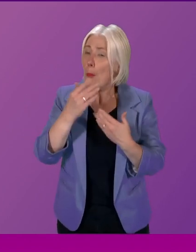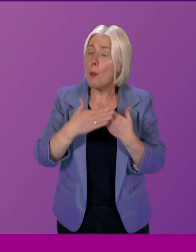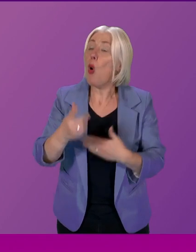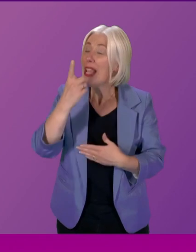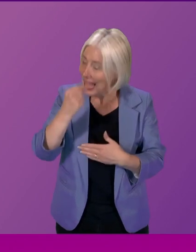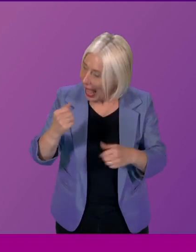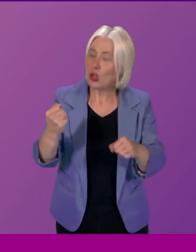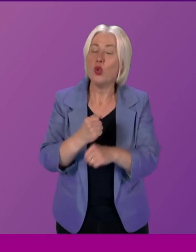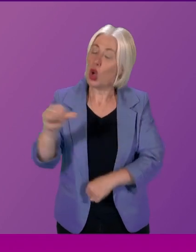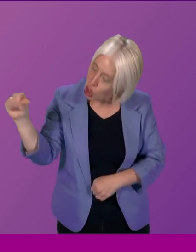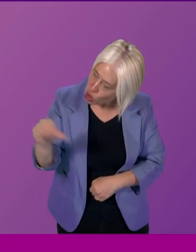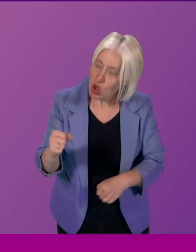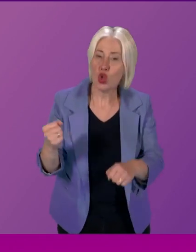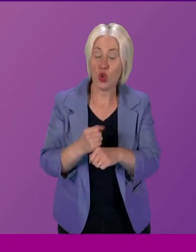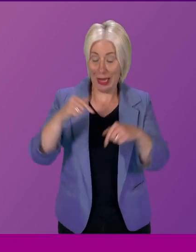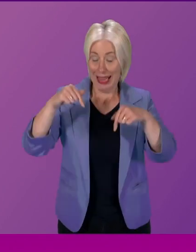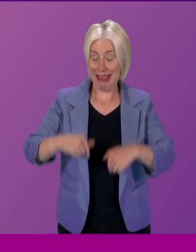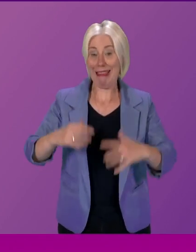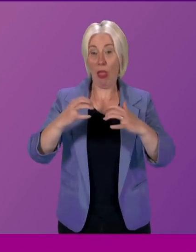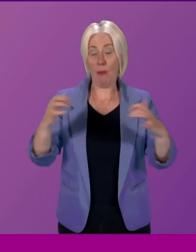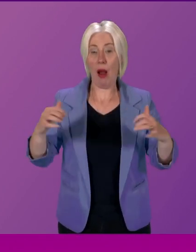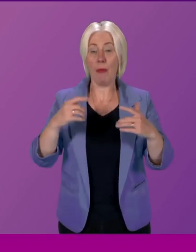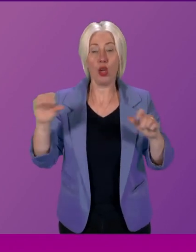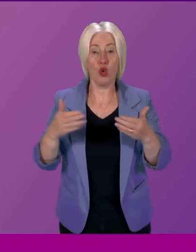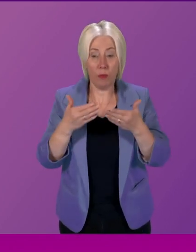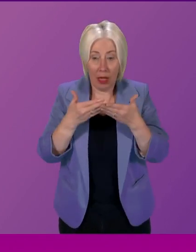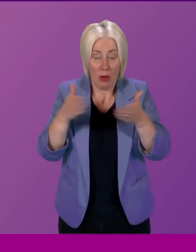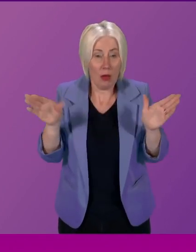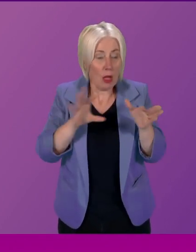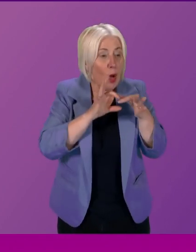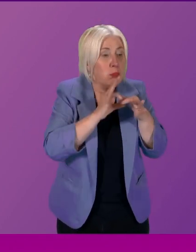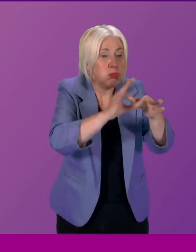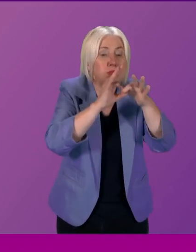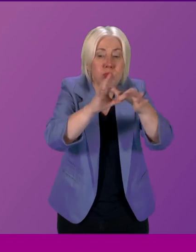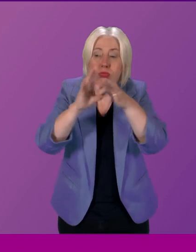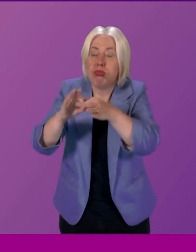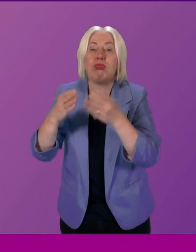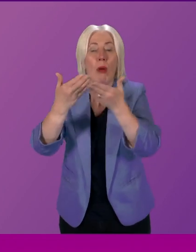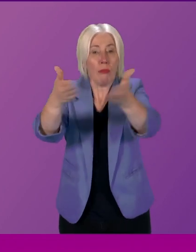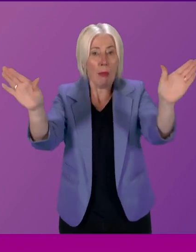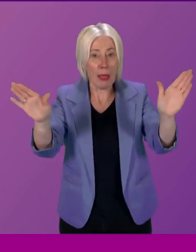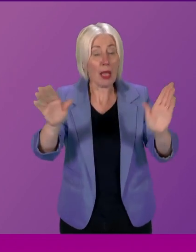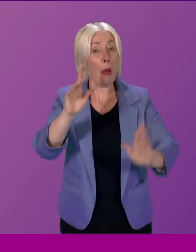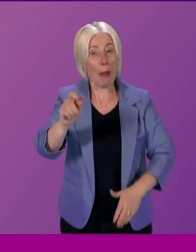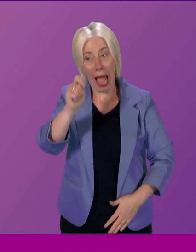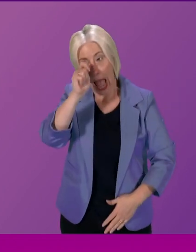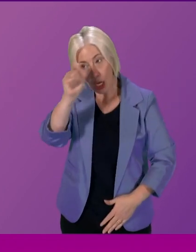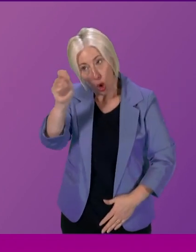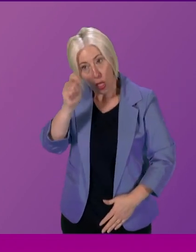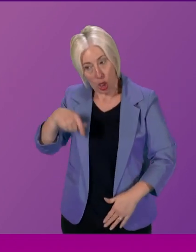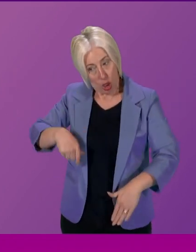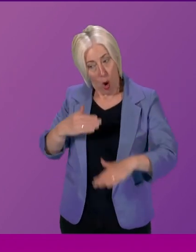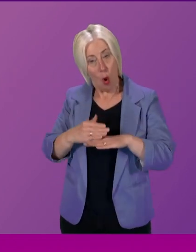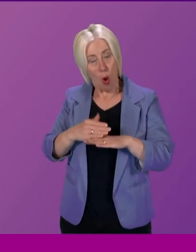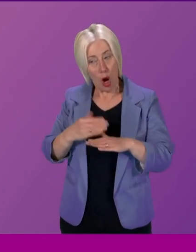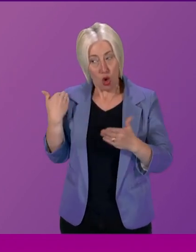by Parliament to strengthen and widen its engagement with the public whilst acknowledging the work the Parliament is currently doing in